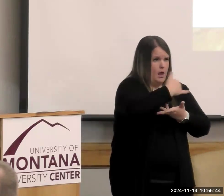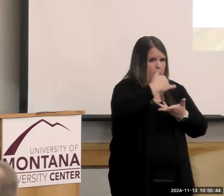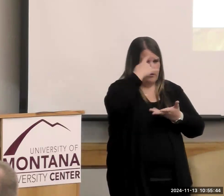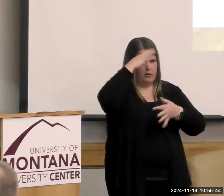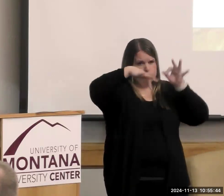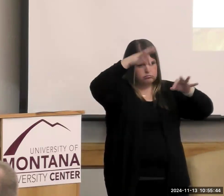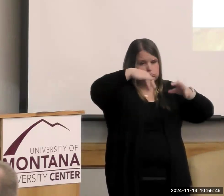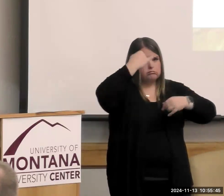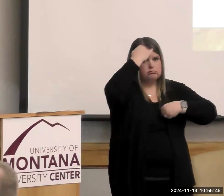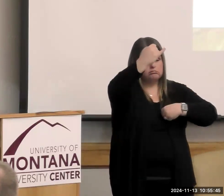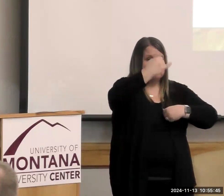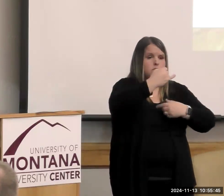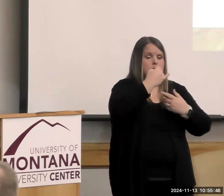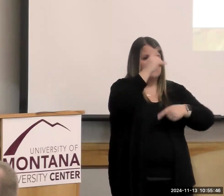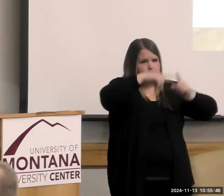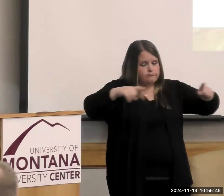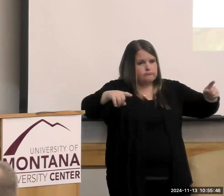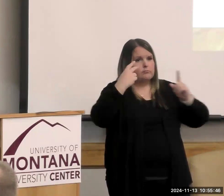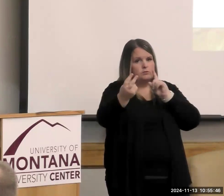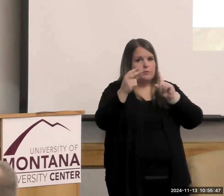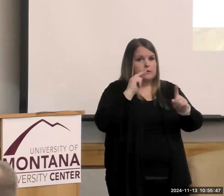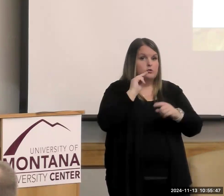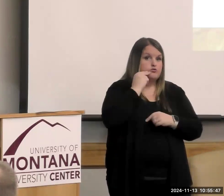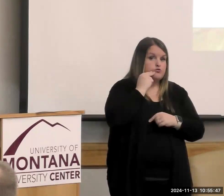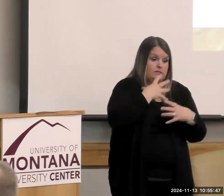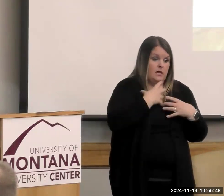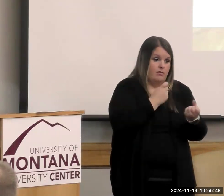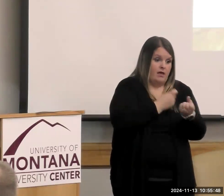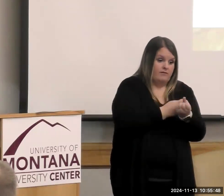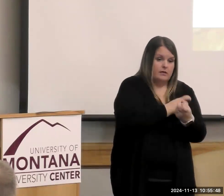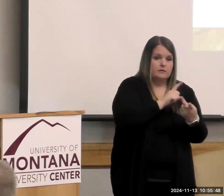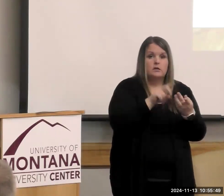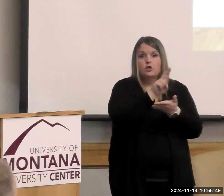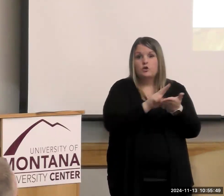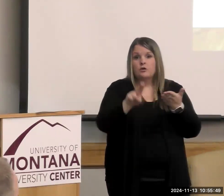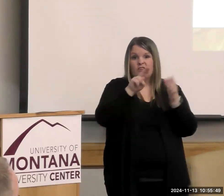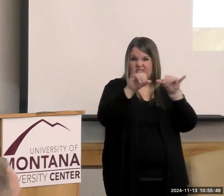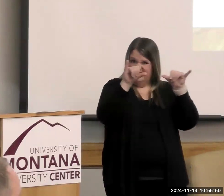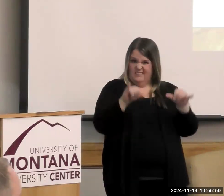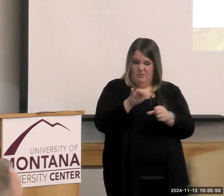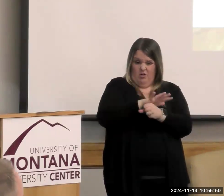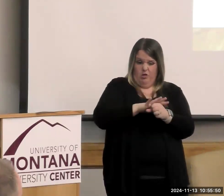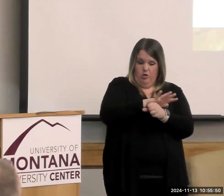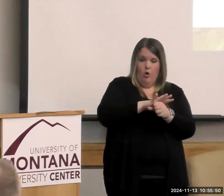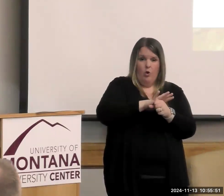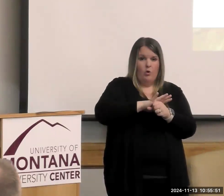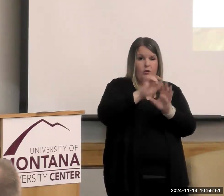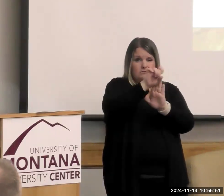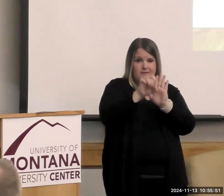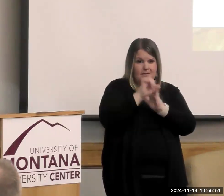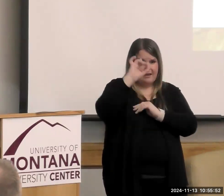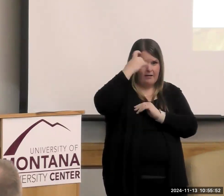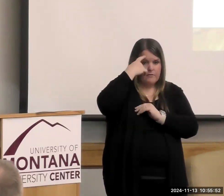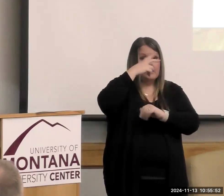included nutrition and health advocates, university systems, local and state government and national government,